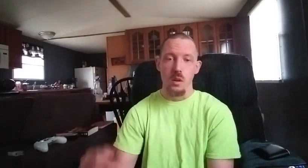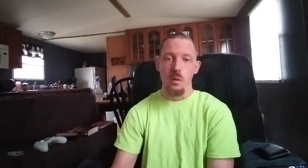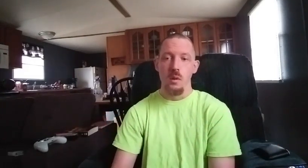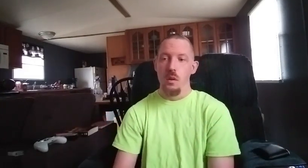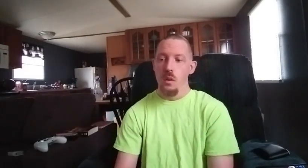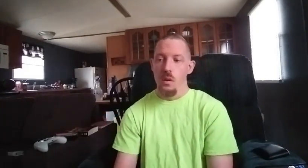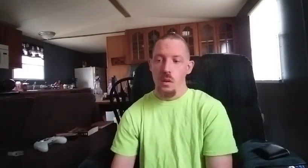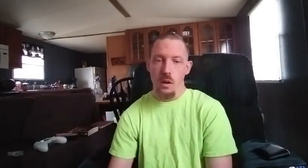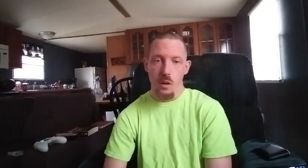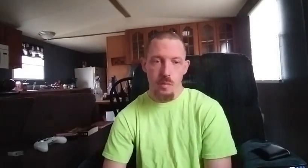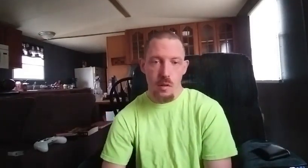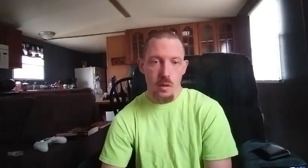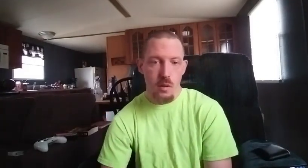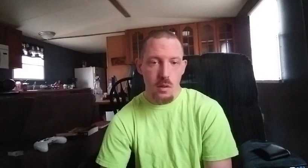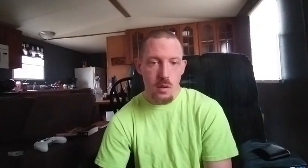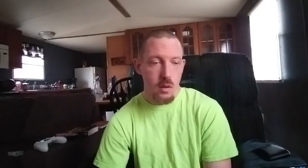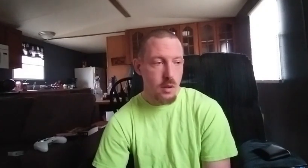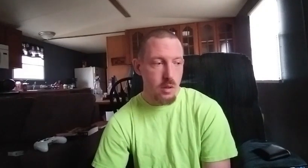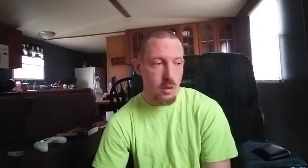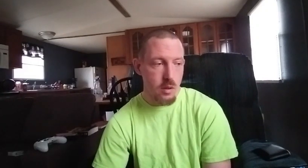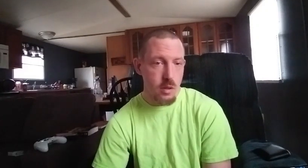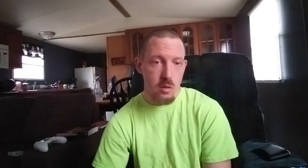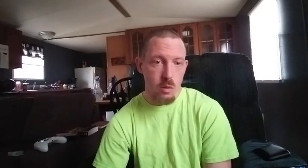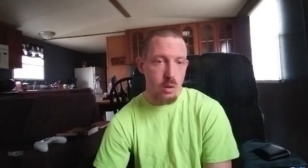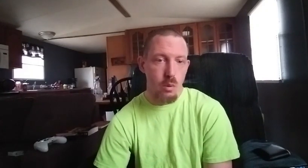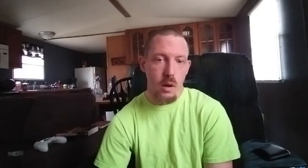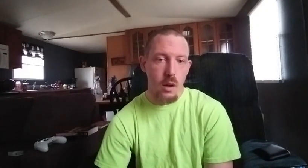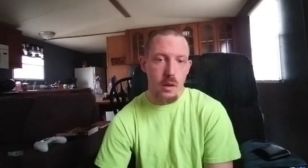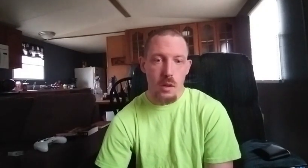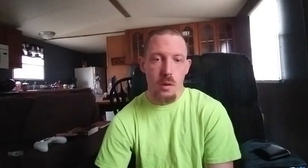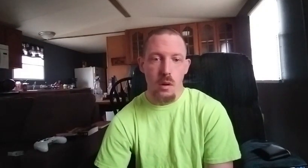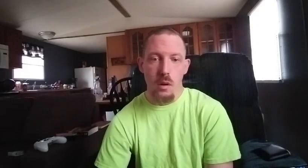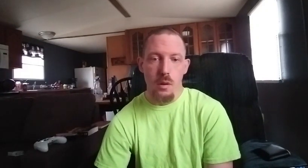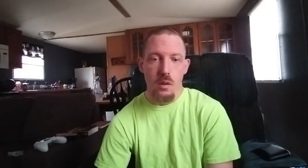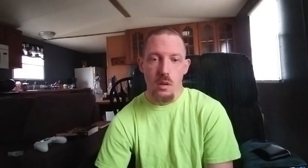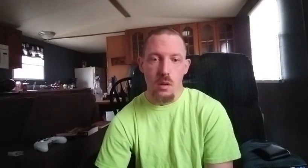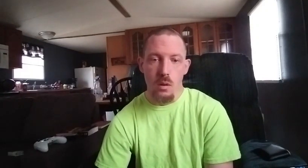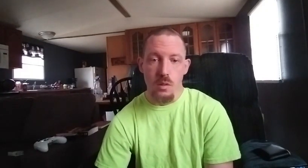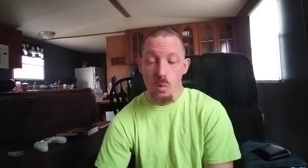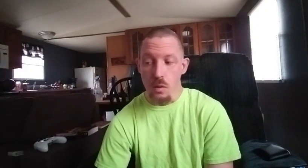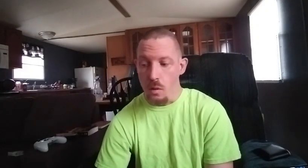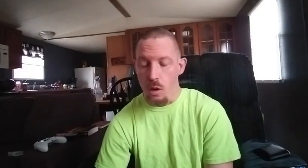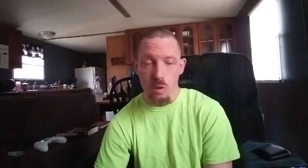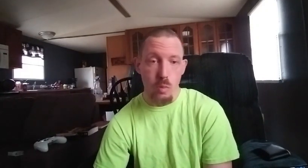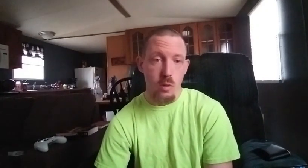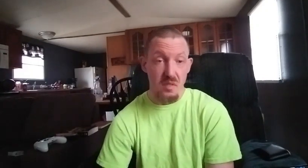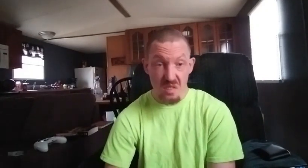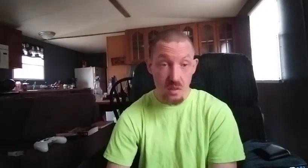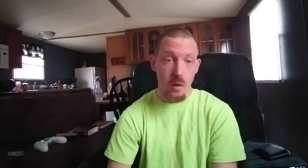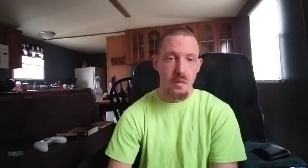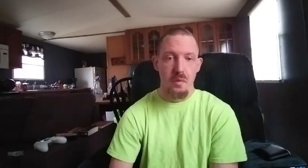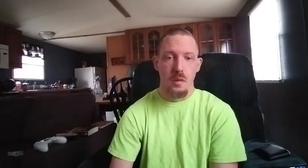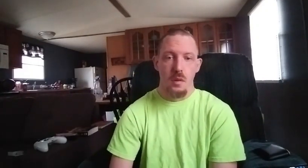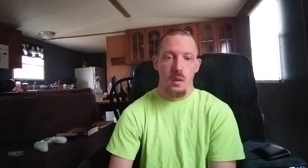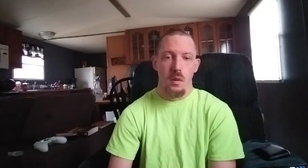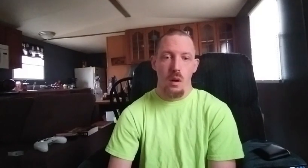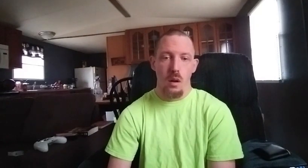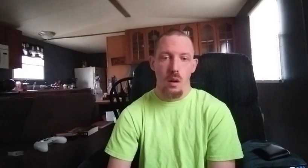and everything and he's a really cool guy down there you know he's really knowledgeable of stuff um